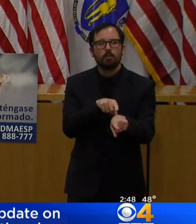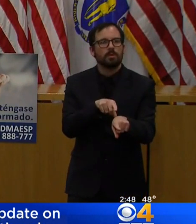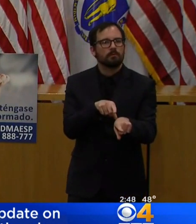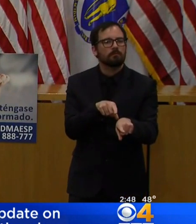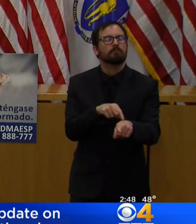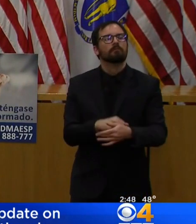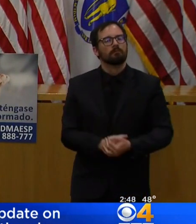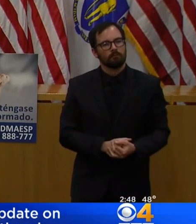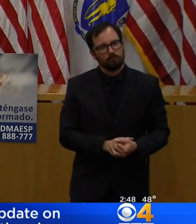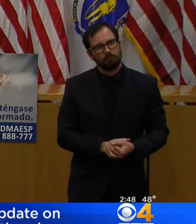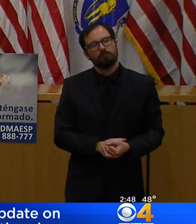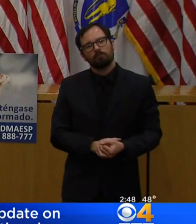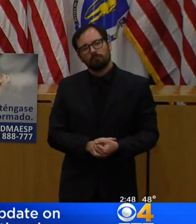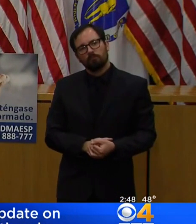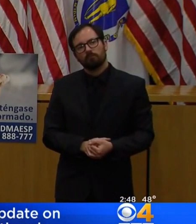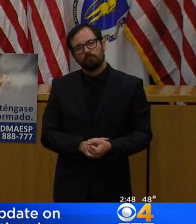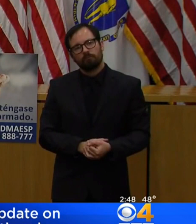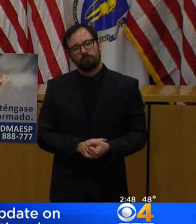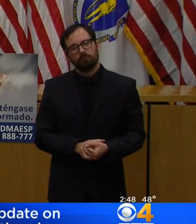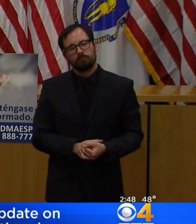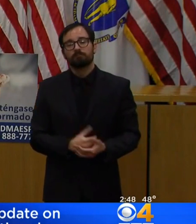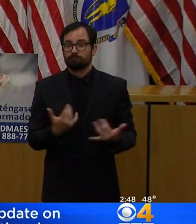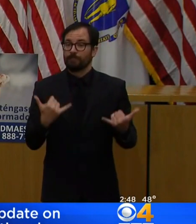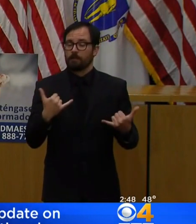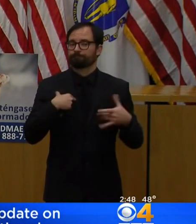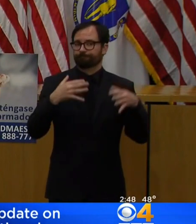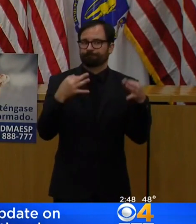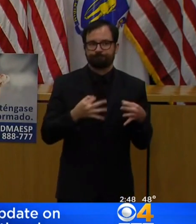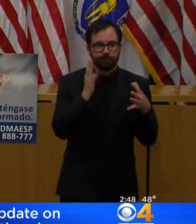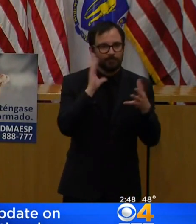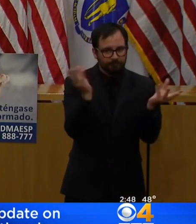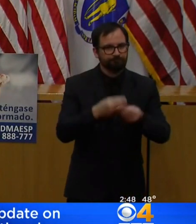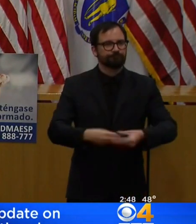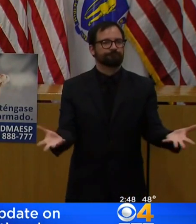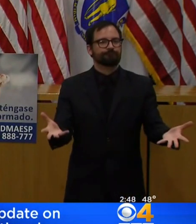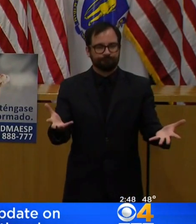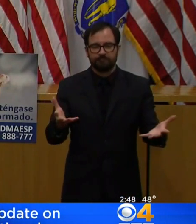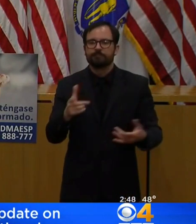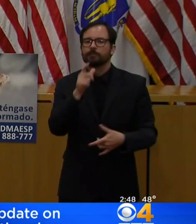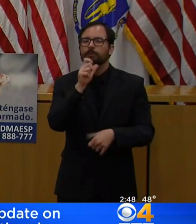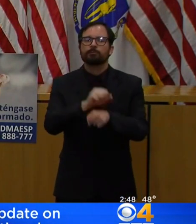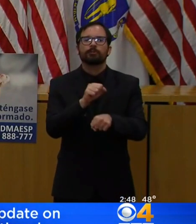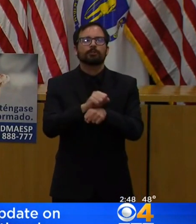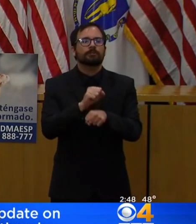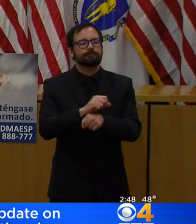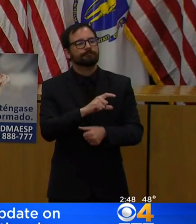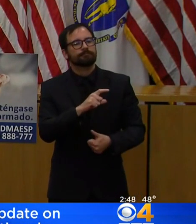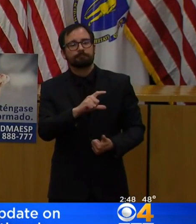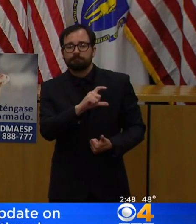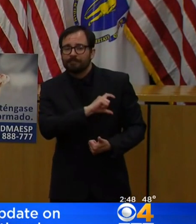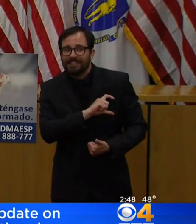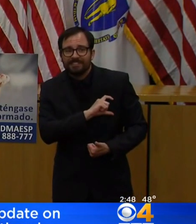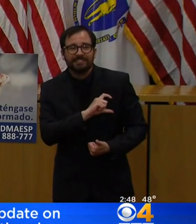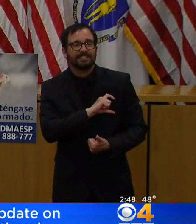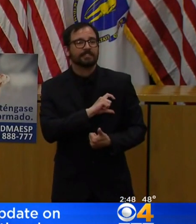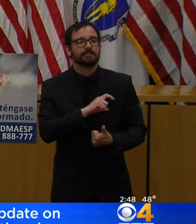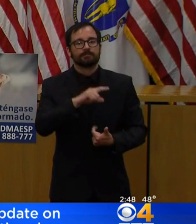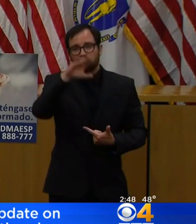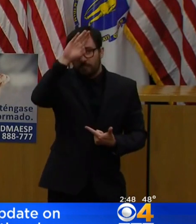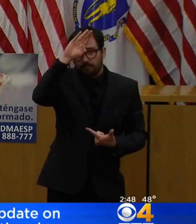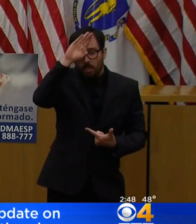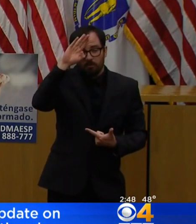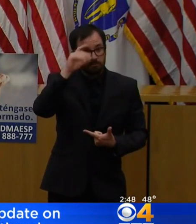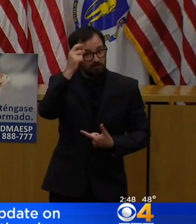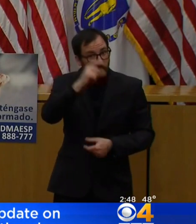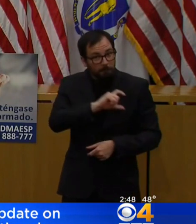statewide during the COVID-19 response. This includes sheriffs and university police. This has been made possible